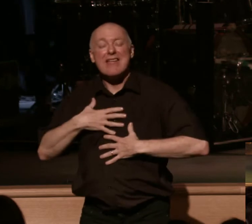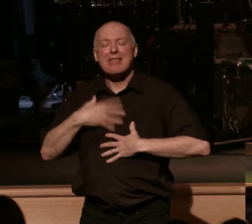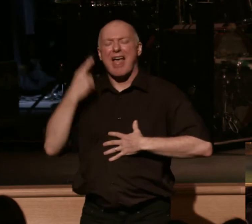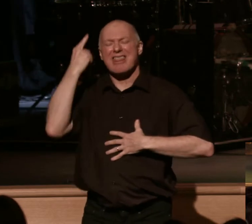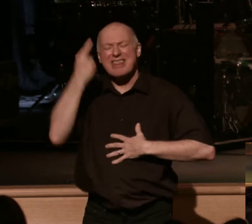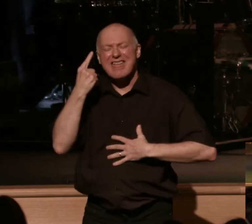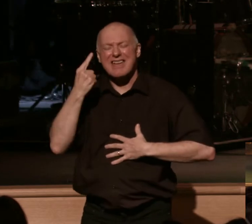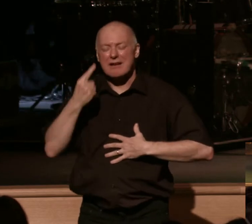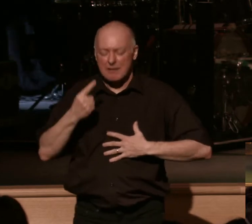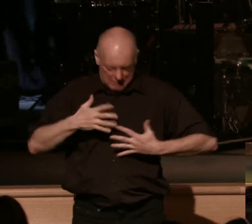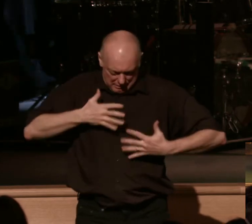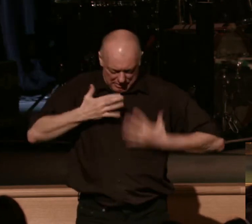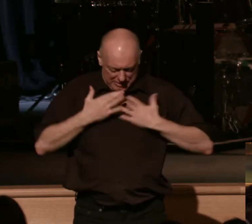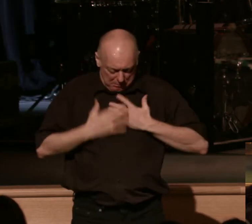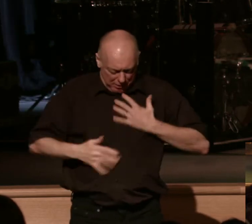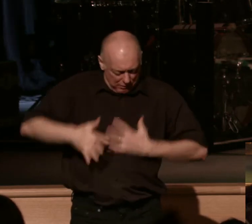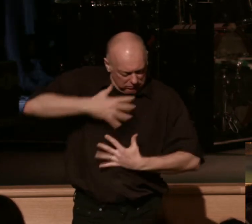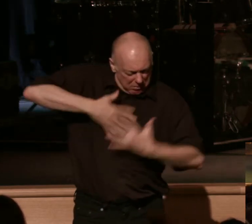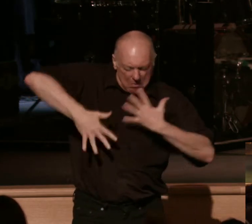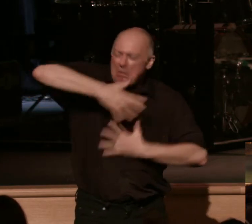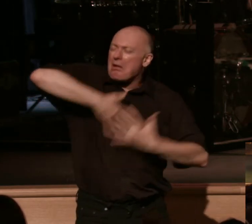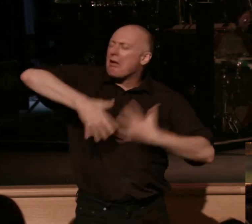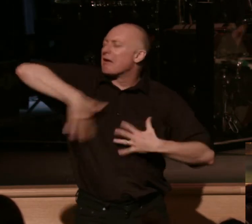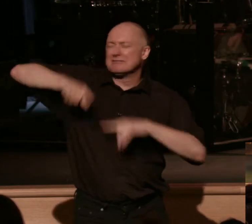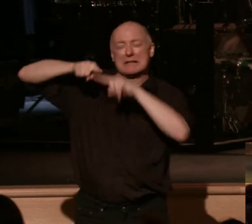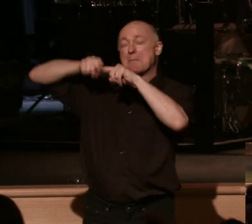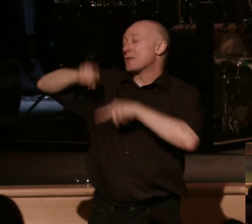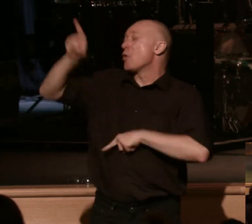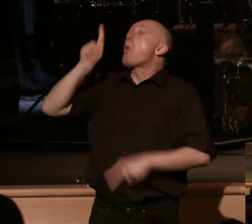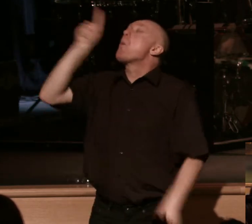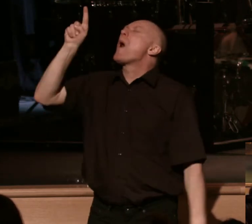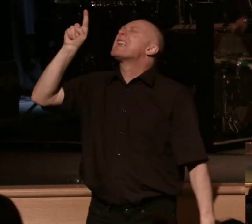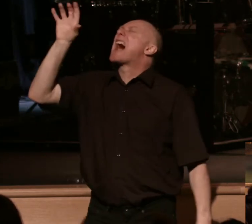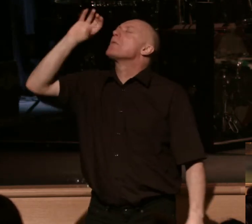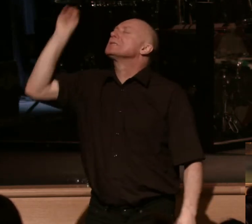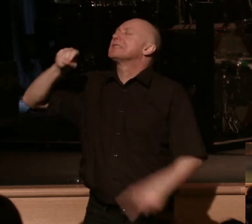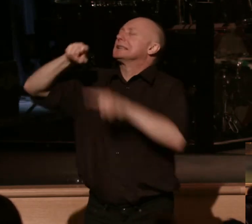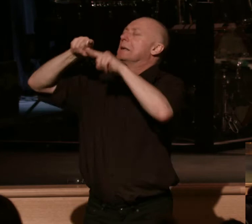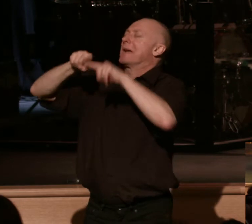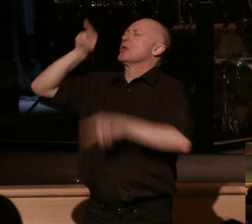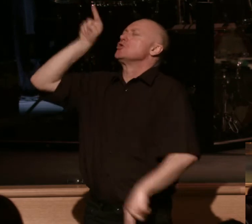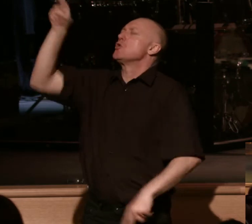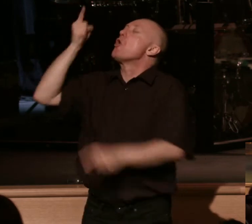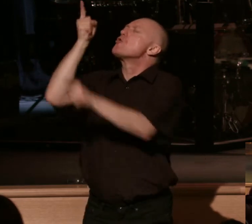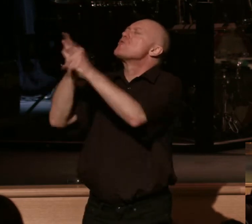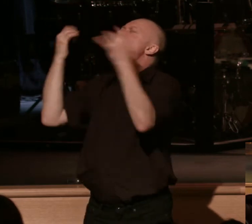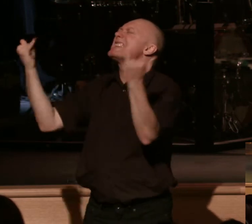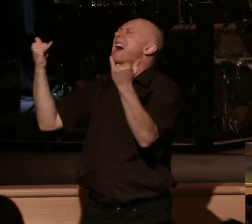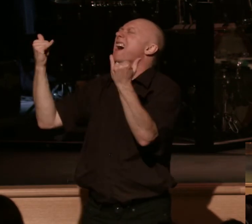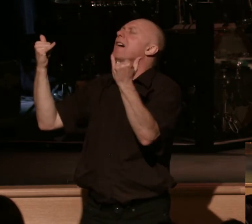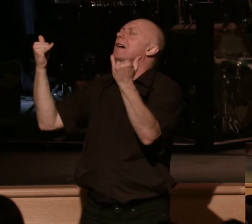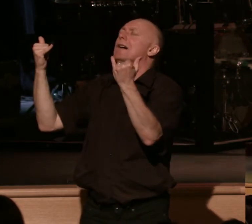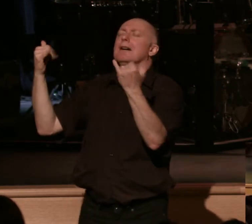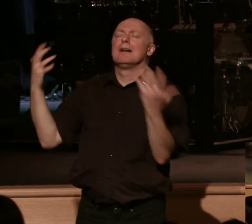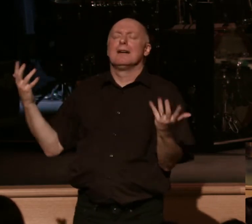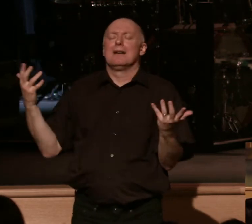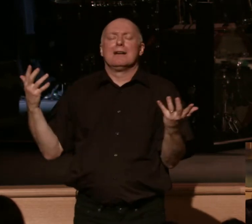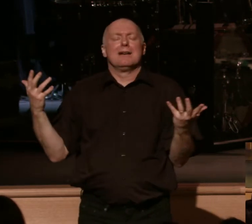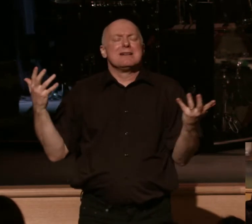flowing through our bodies, even now, it's all dependent, 100% dependent upon You. And so right now, this time, to be anything of